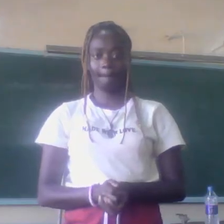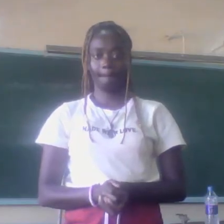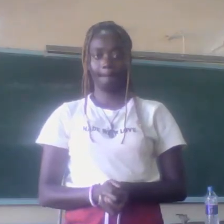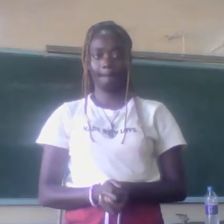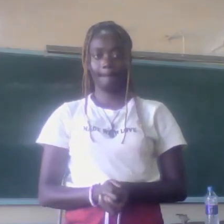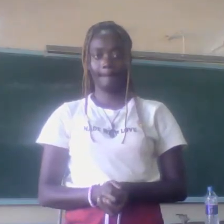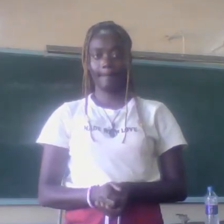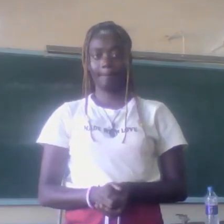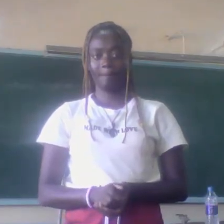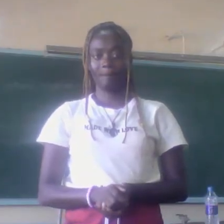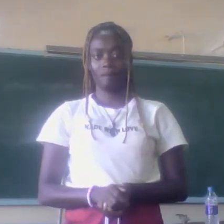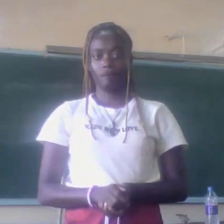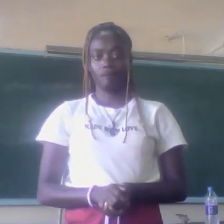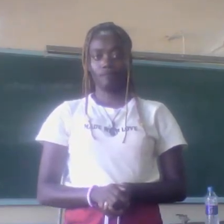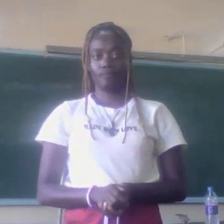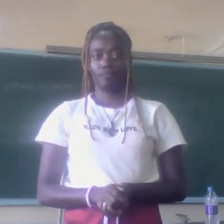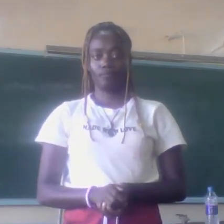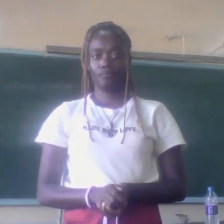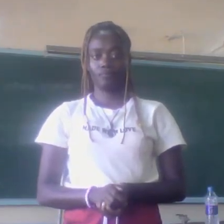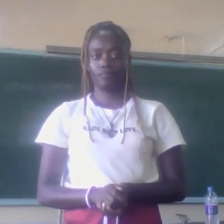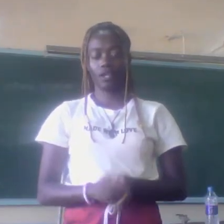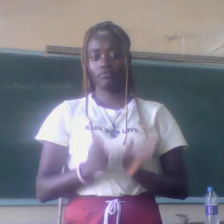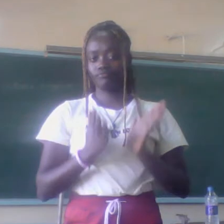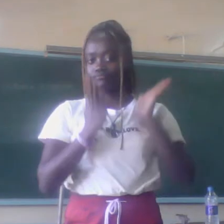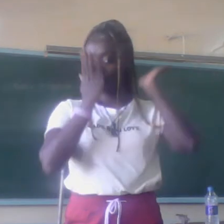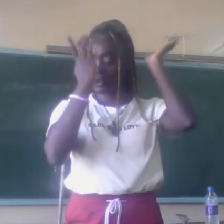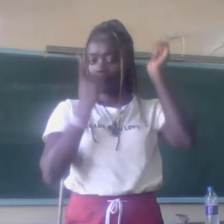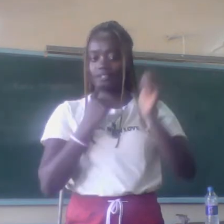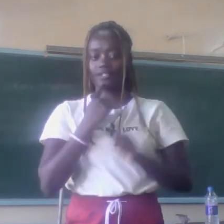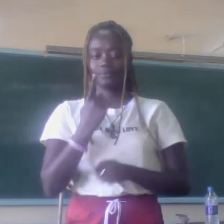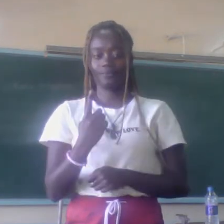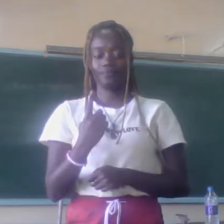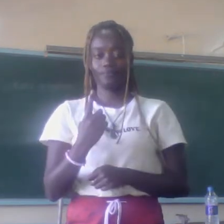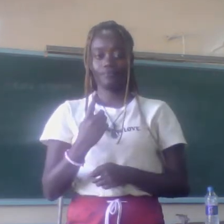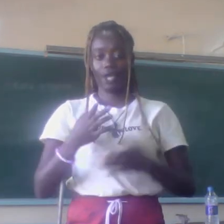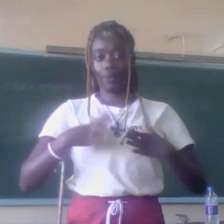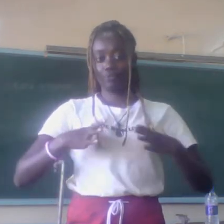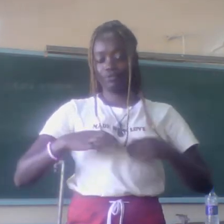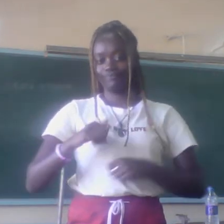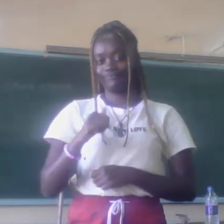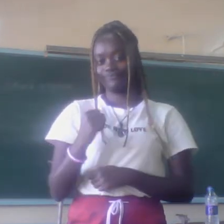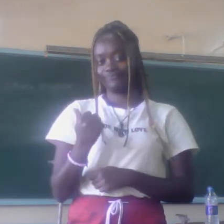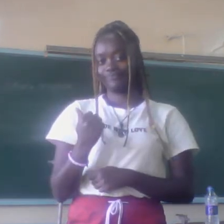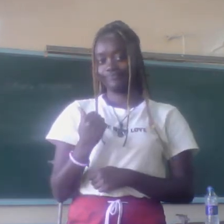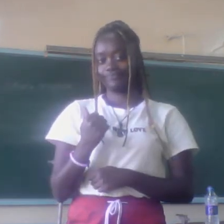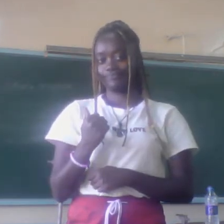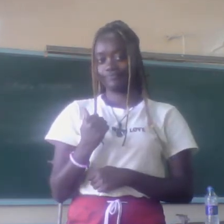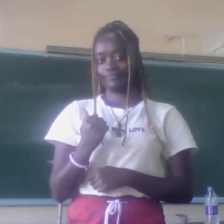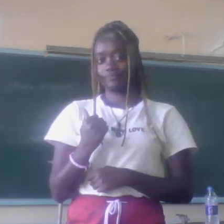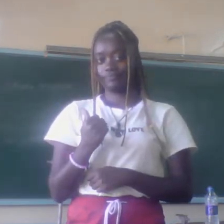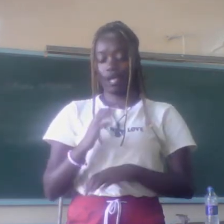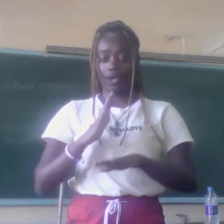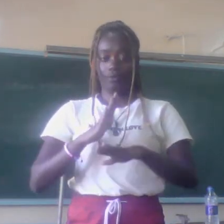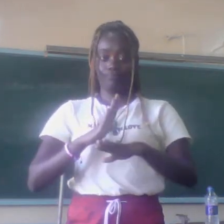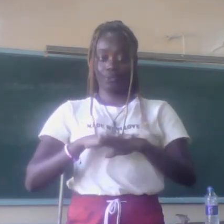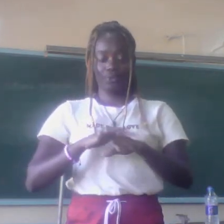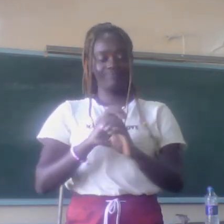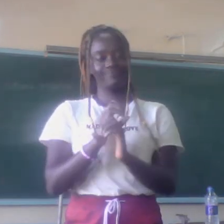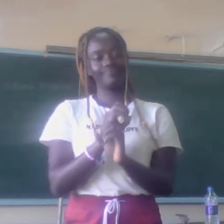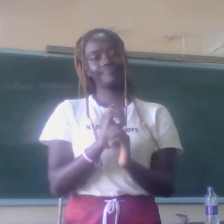I am sure you told me, there is one who will able to take care you, there is